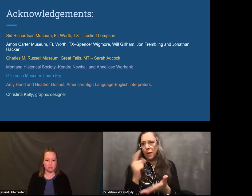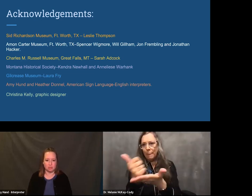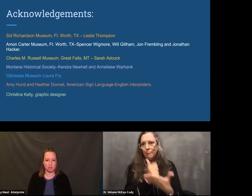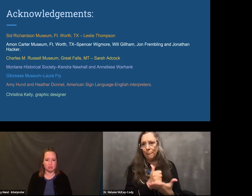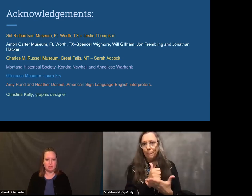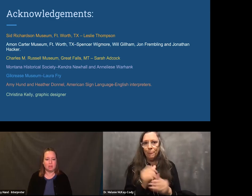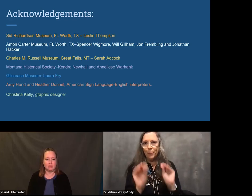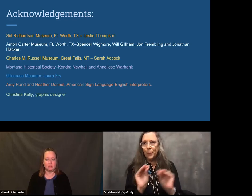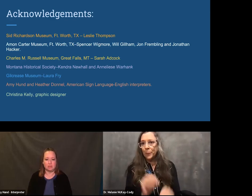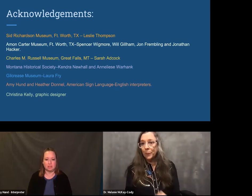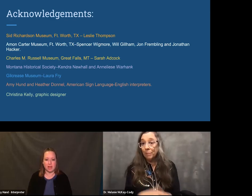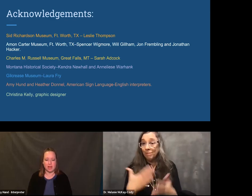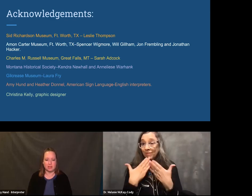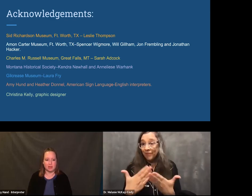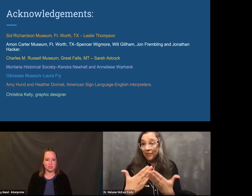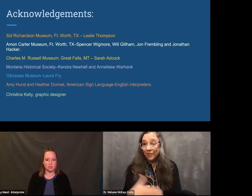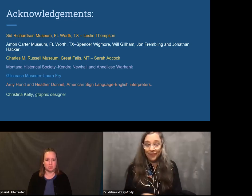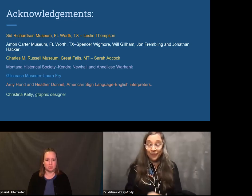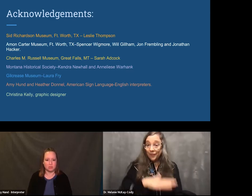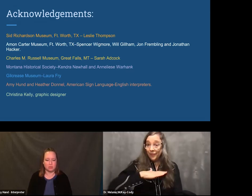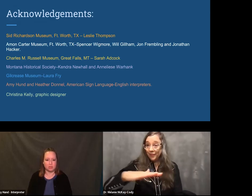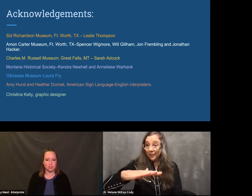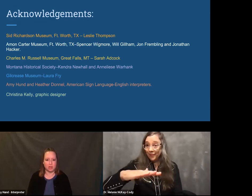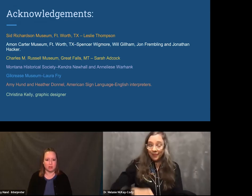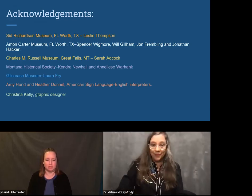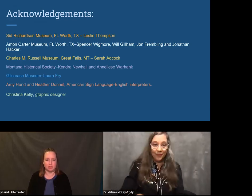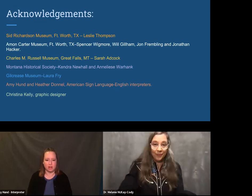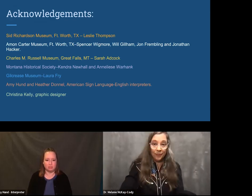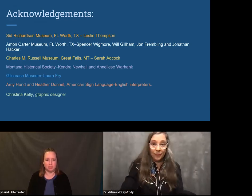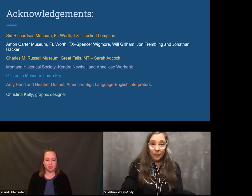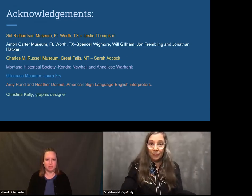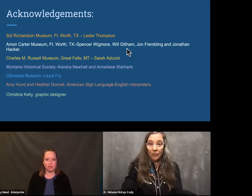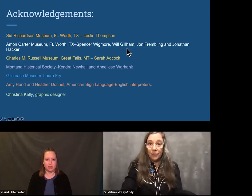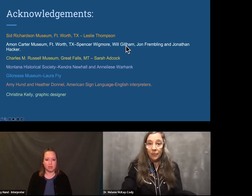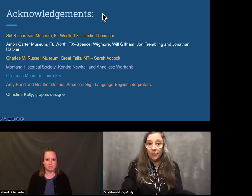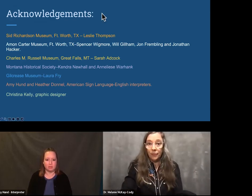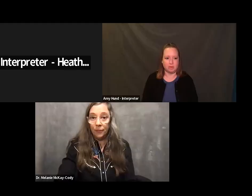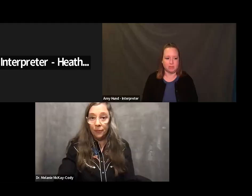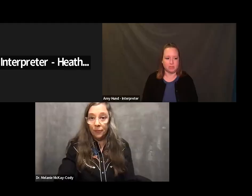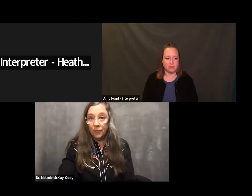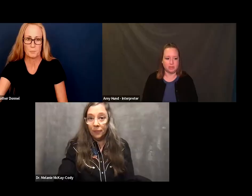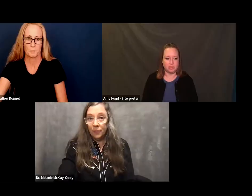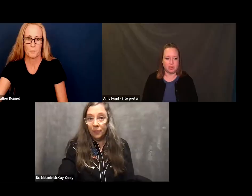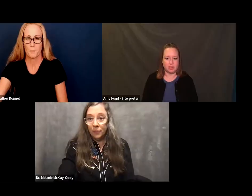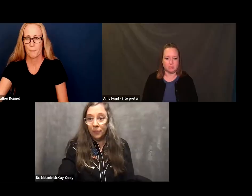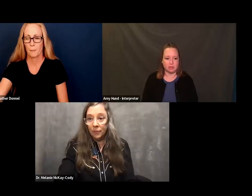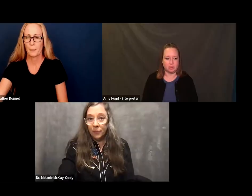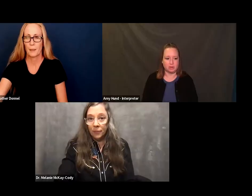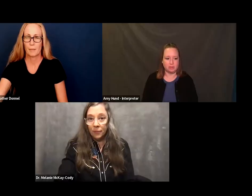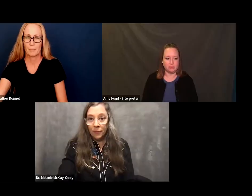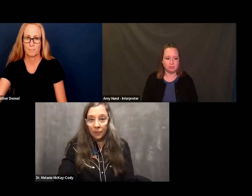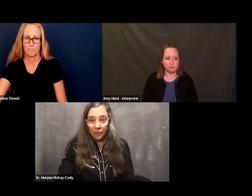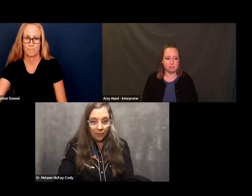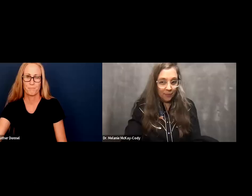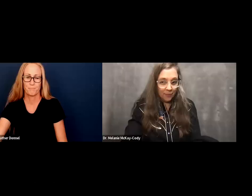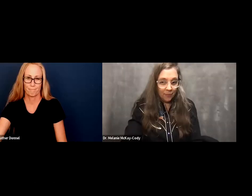presentation and to the slides. I do so appreciate all of their help. Thank you so much. It has been